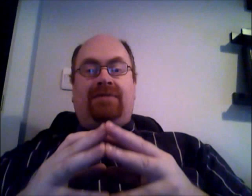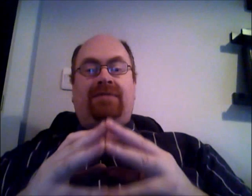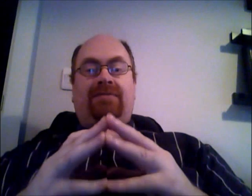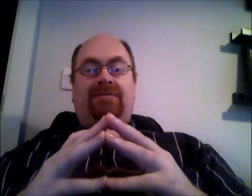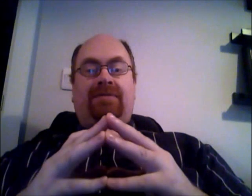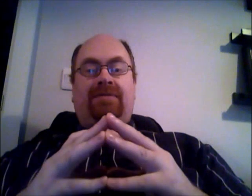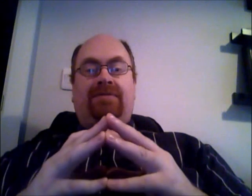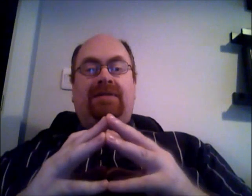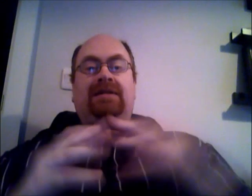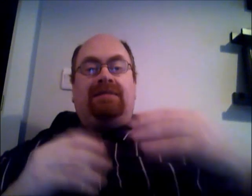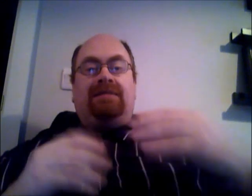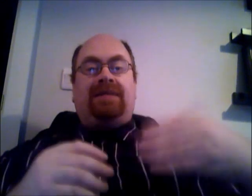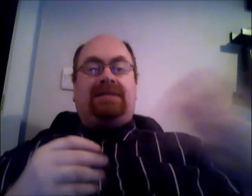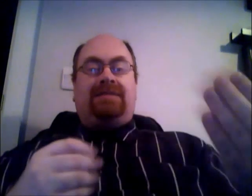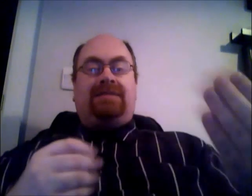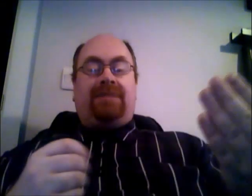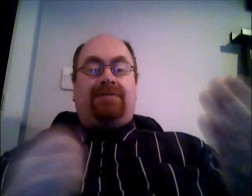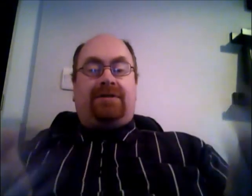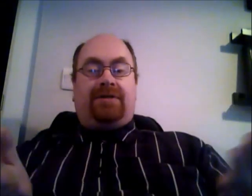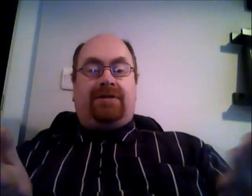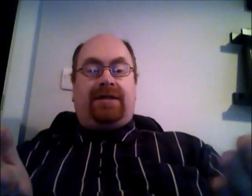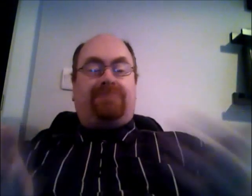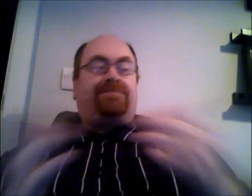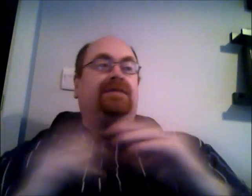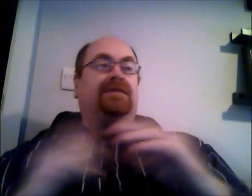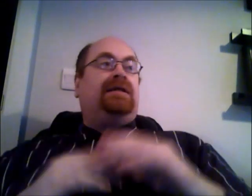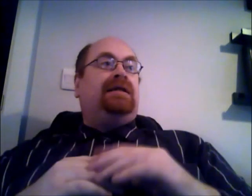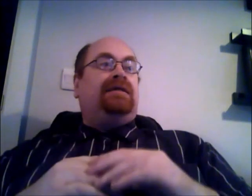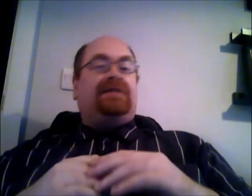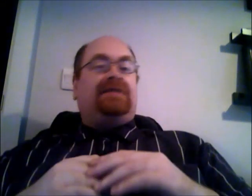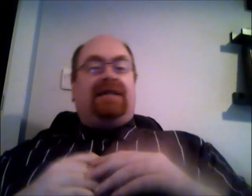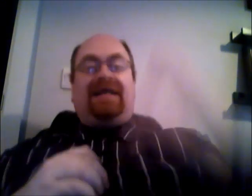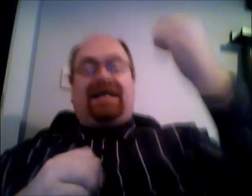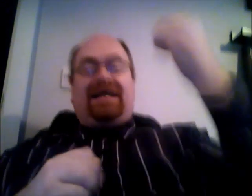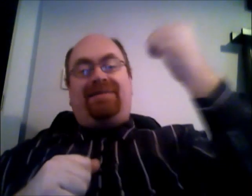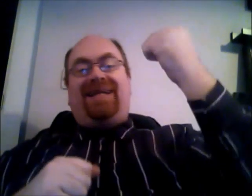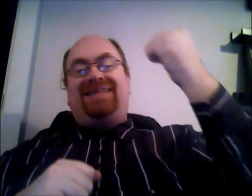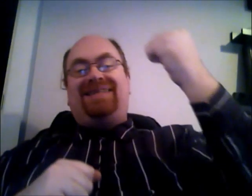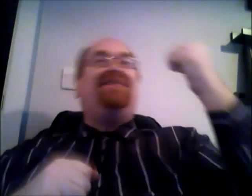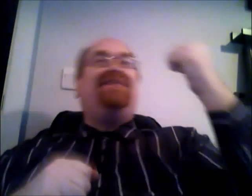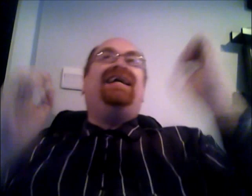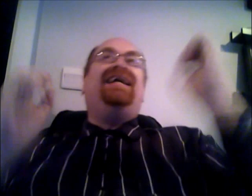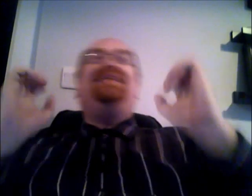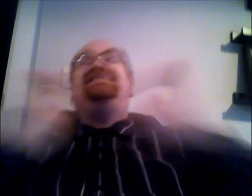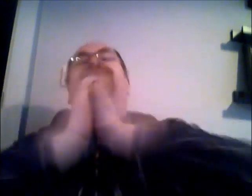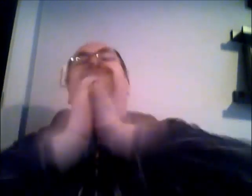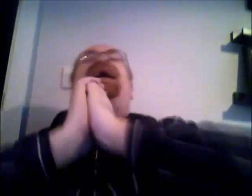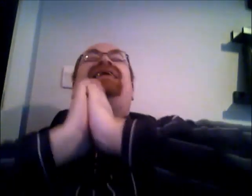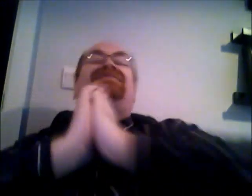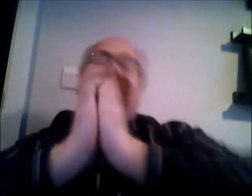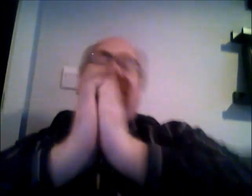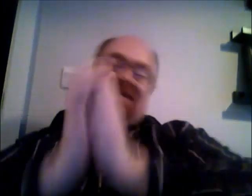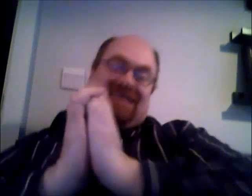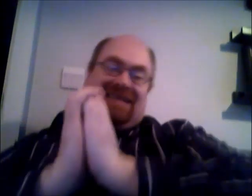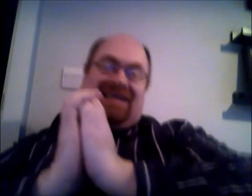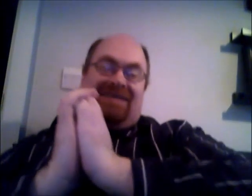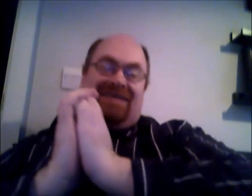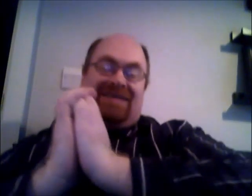were basically separated from the troidia they were saying yes happy days are here again smile yeah everything goes